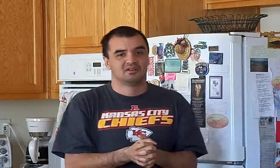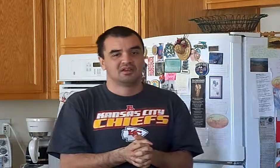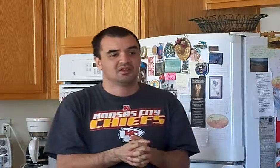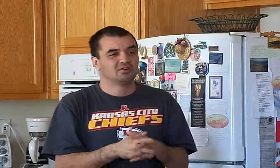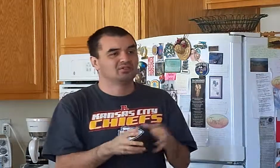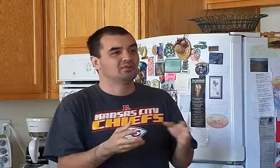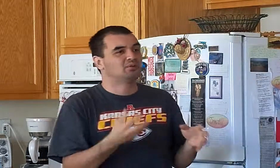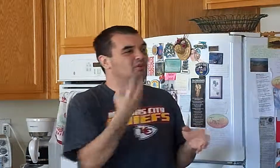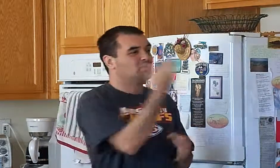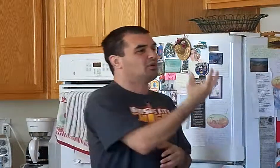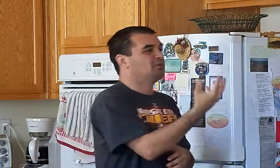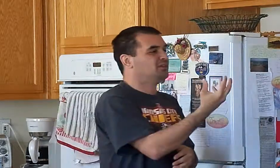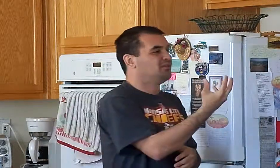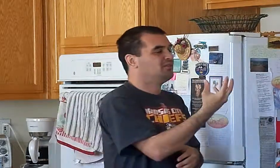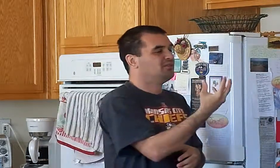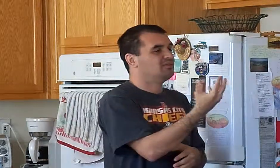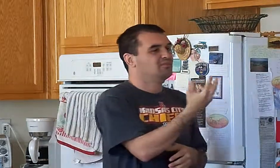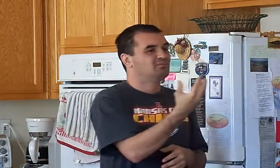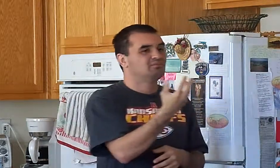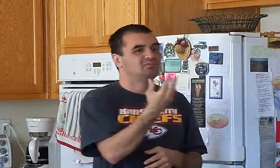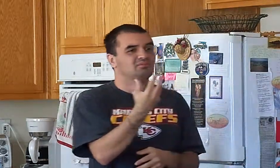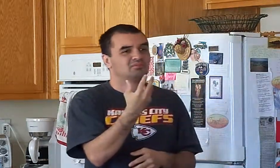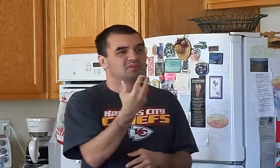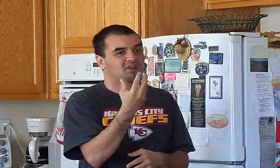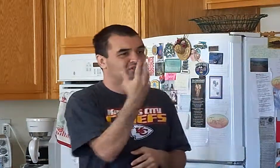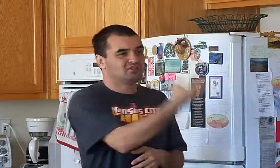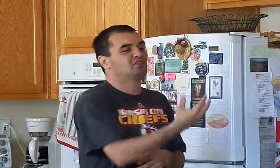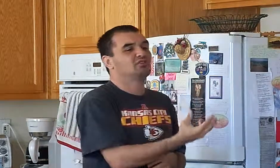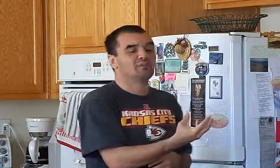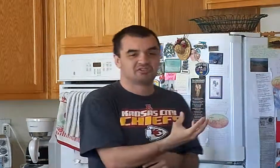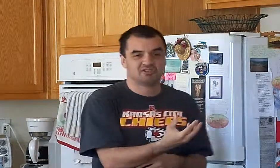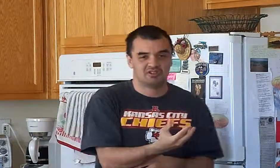and all of a sudden Wonder Woman got turned into a machine.